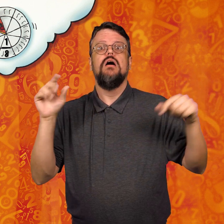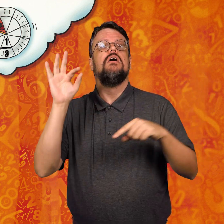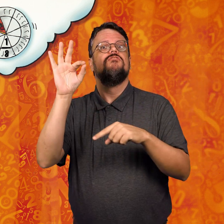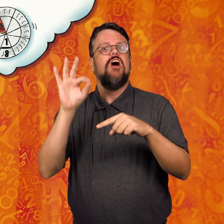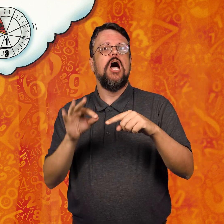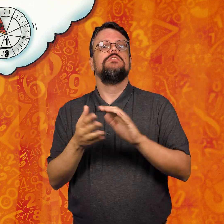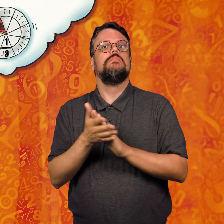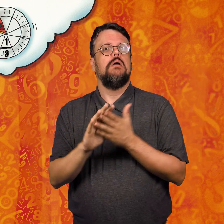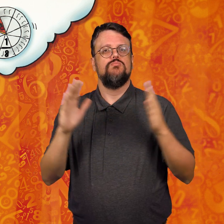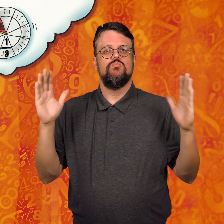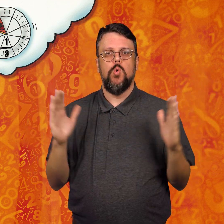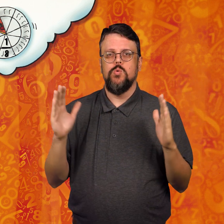the fraction gets smaller.